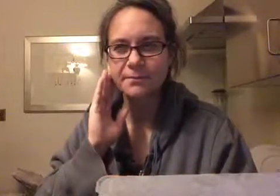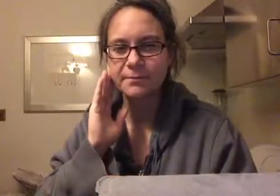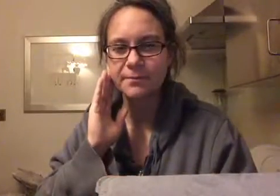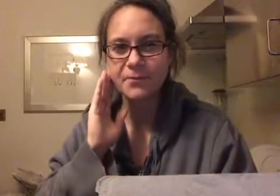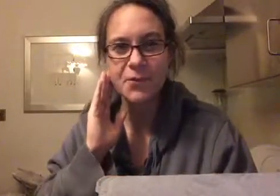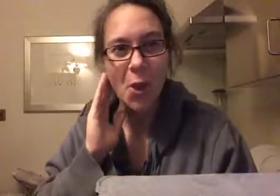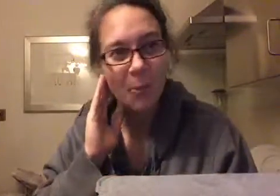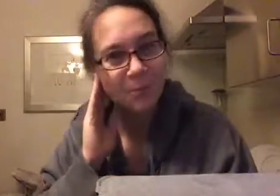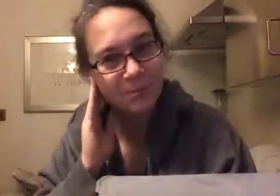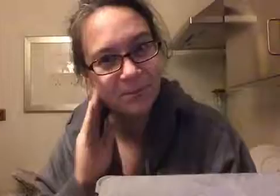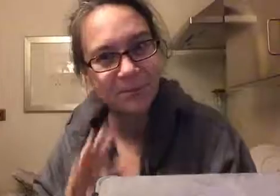Nope.